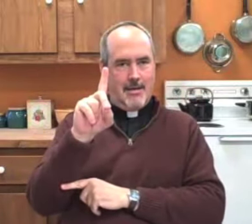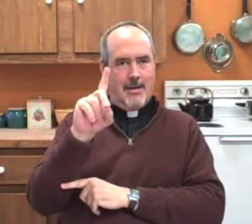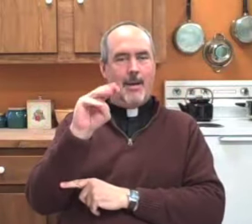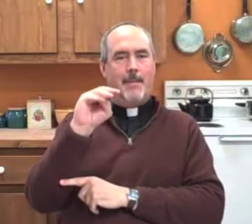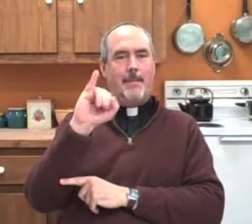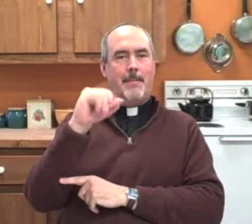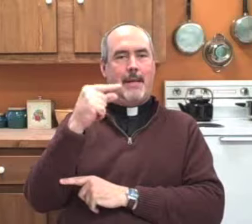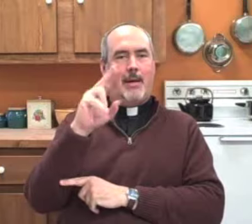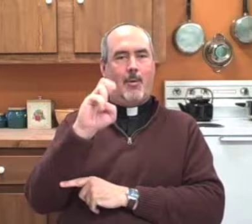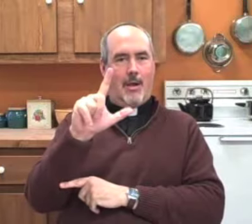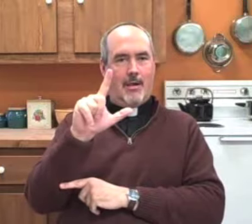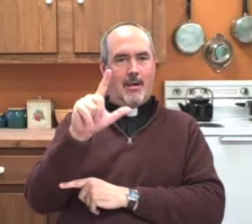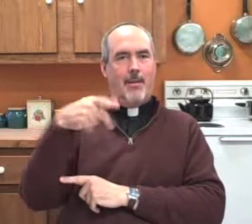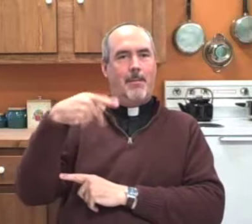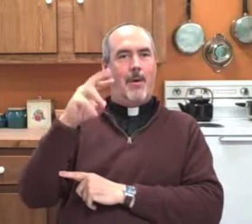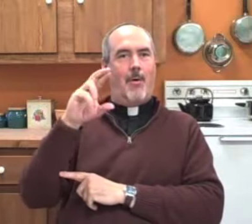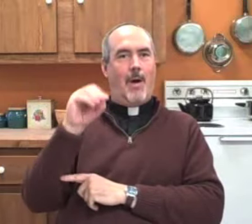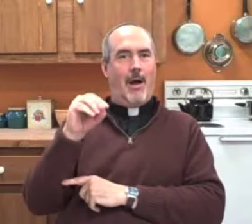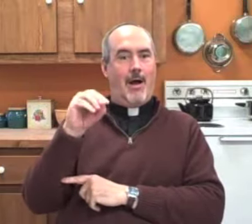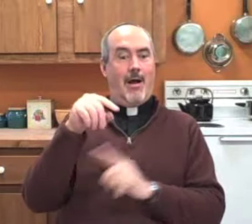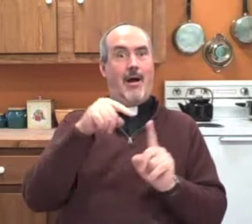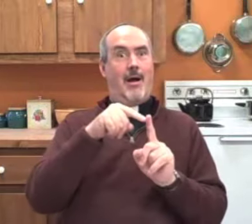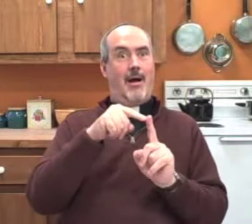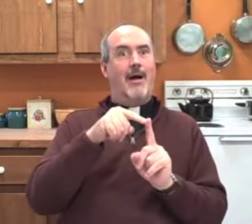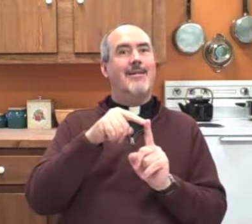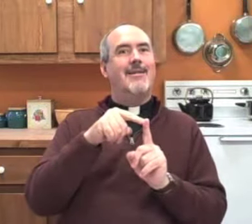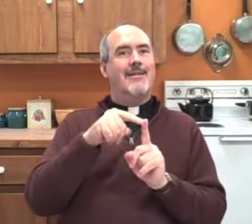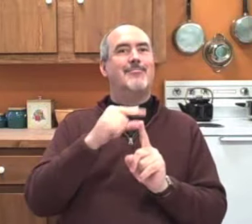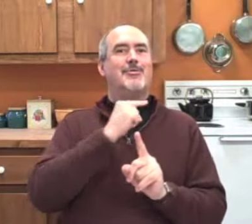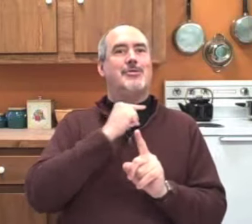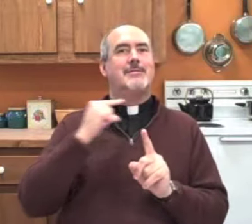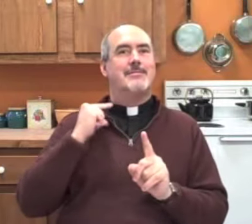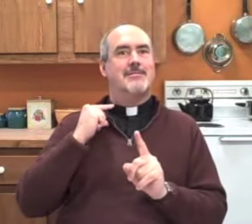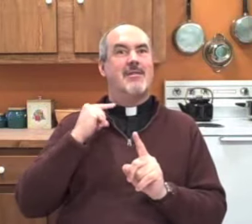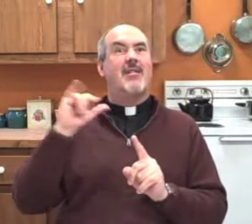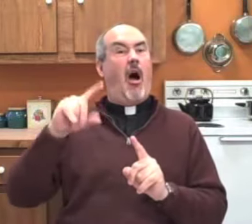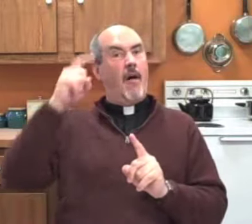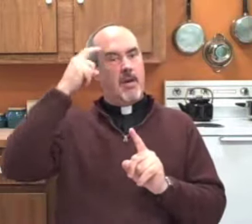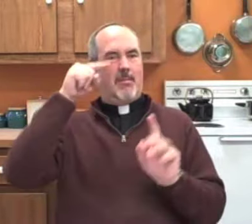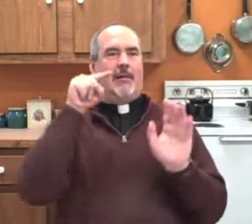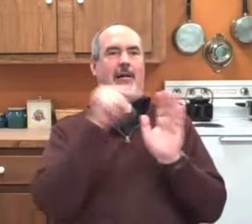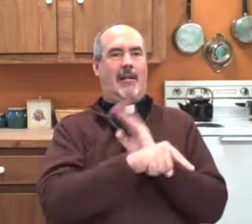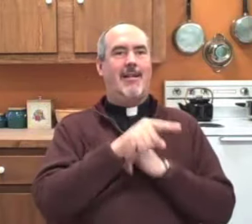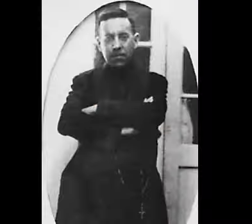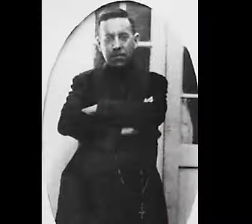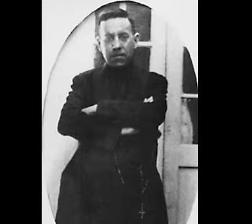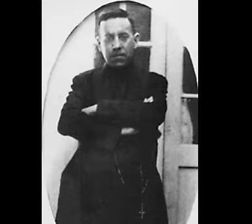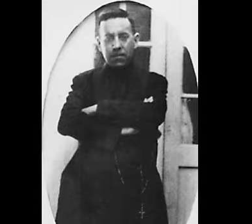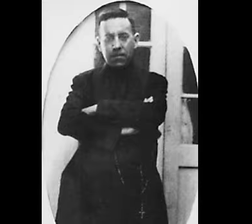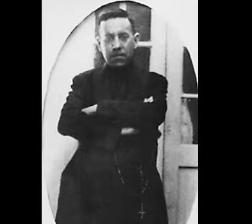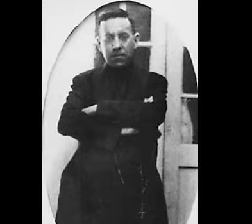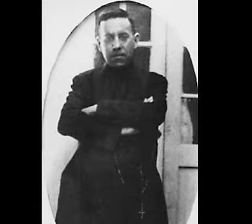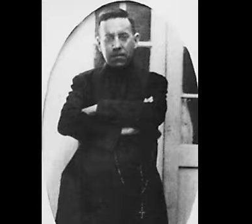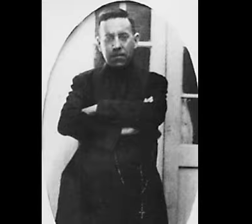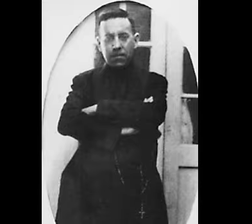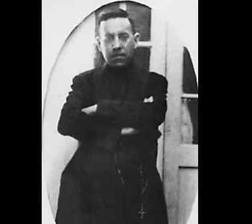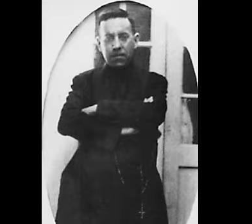Blessed Miguel Pero, who was a priest that the government also assassinated.